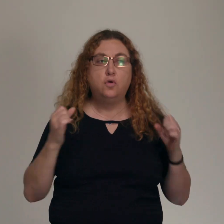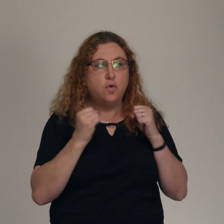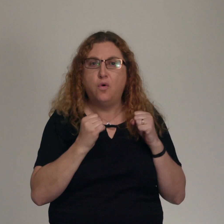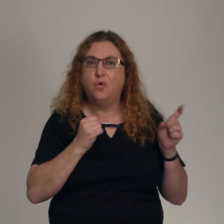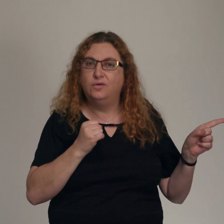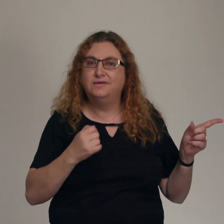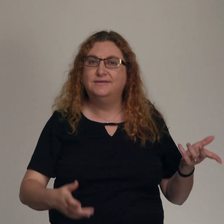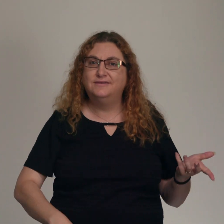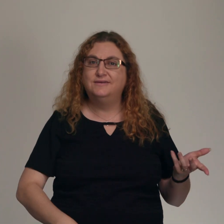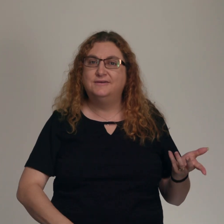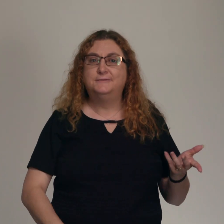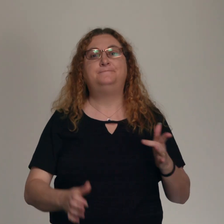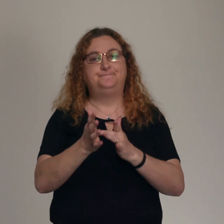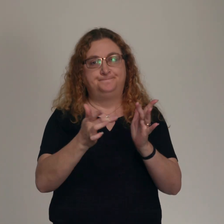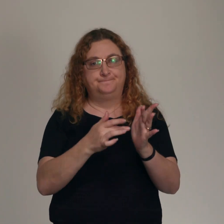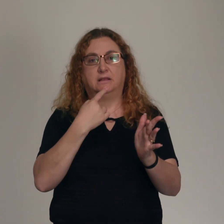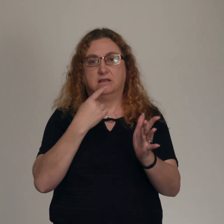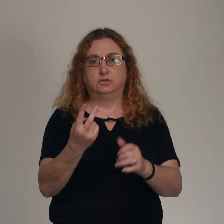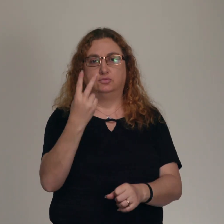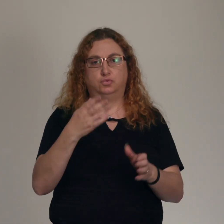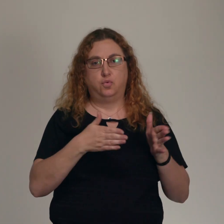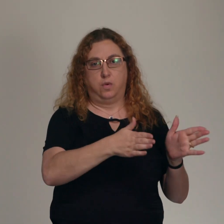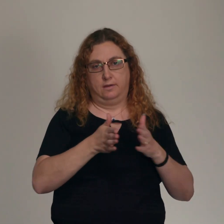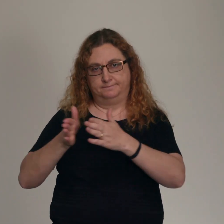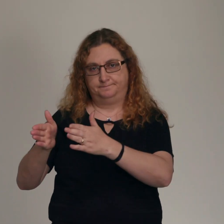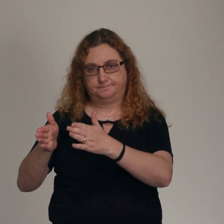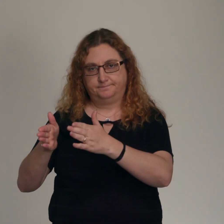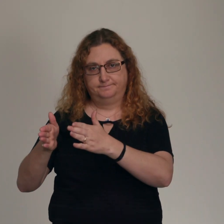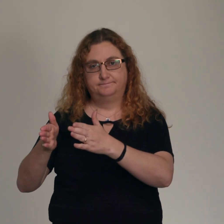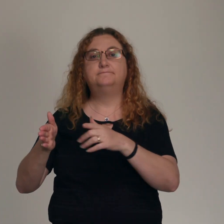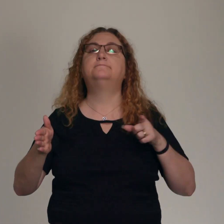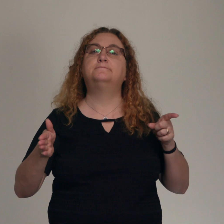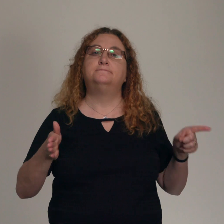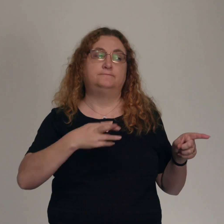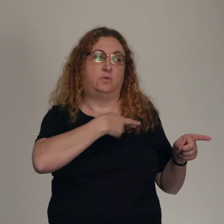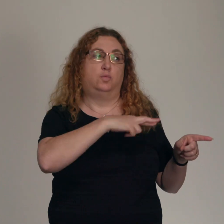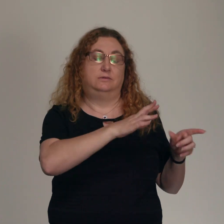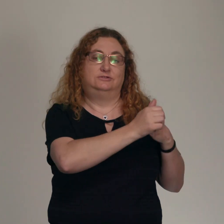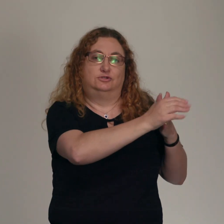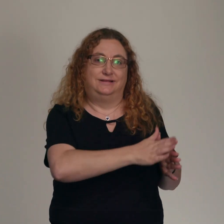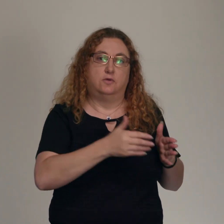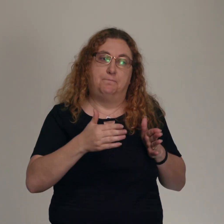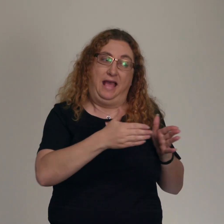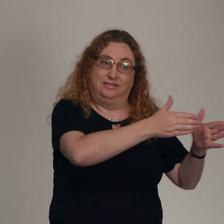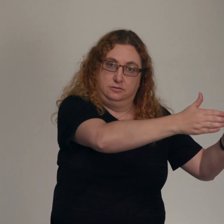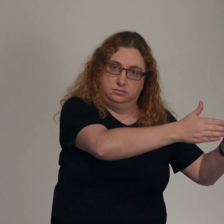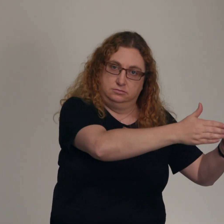Jesus says, look, there's two paths. There's the Pharisee path and there's the kingdom of God path. And the Pharisee path, the hypocritical path,